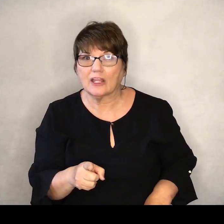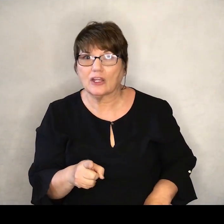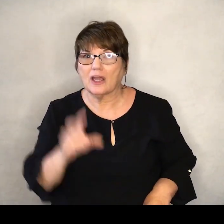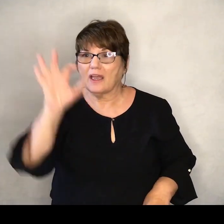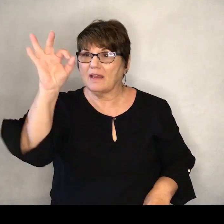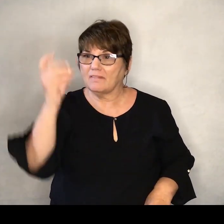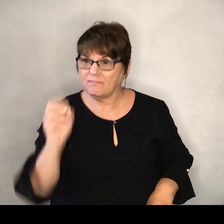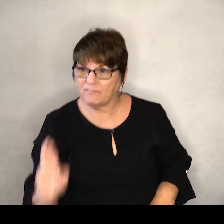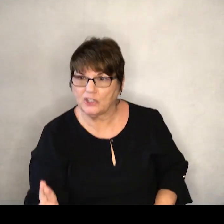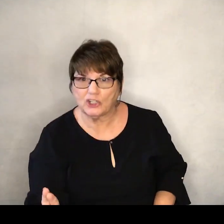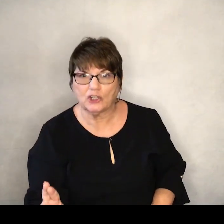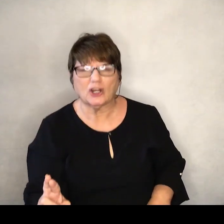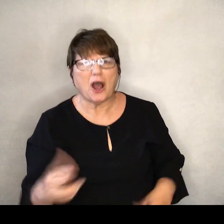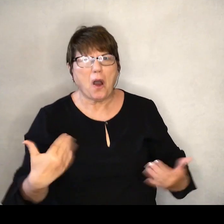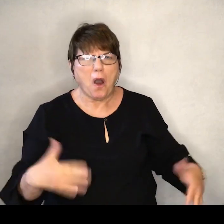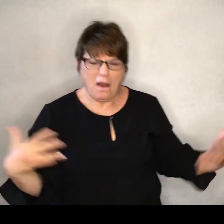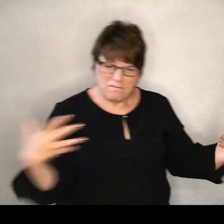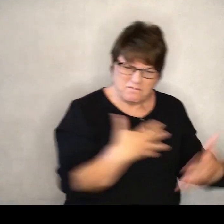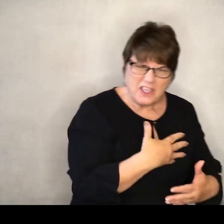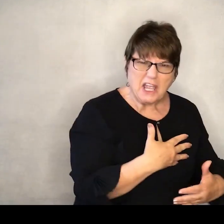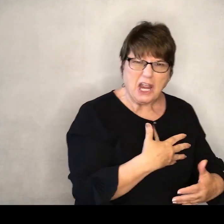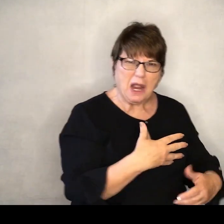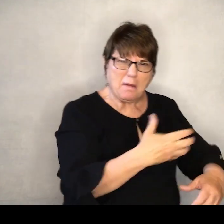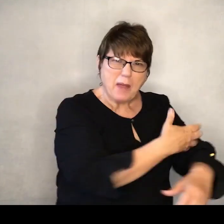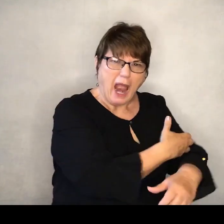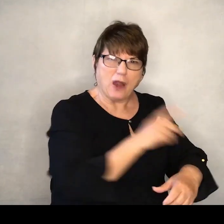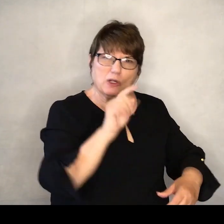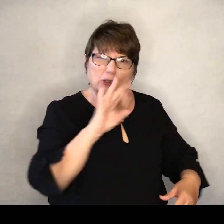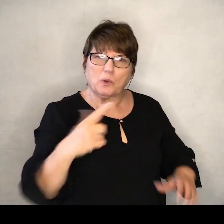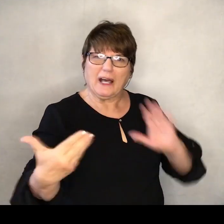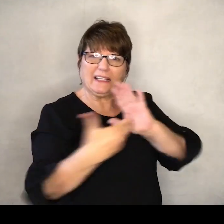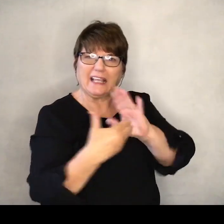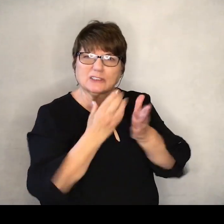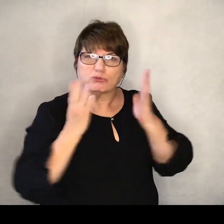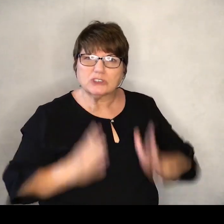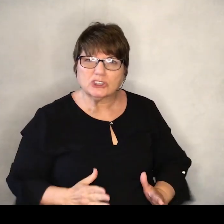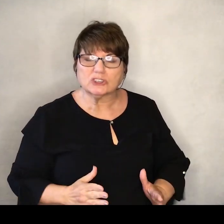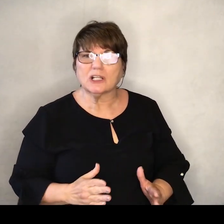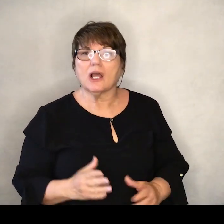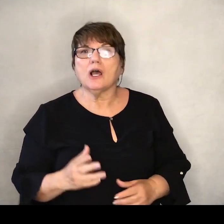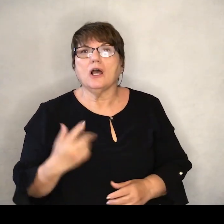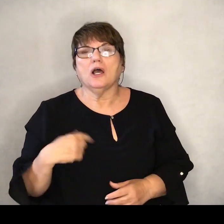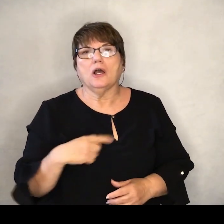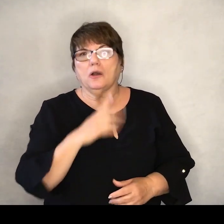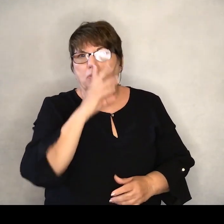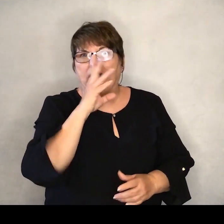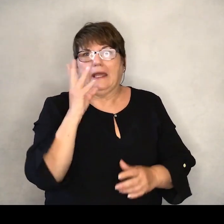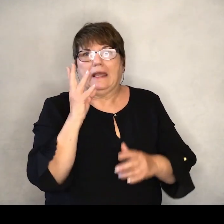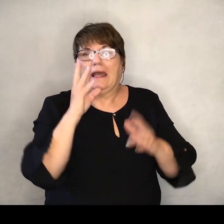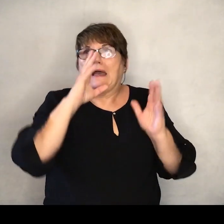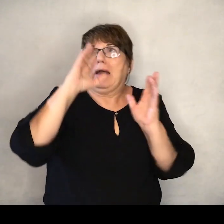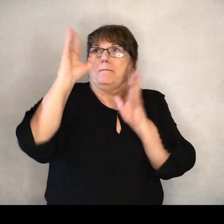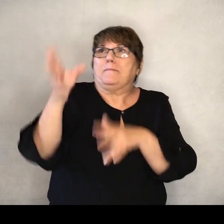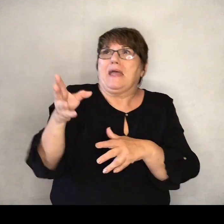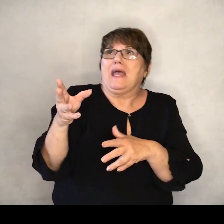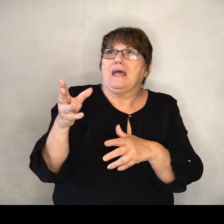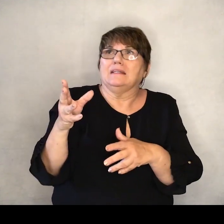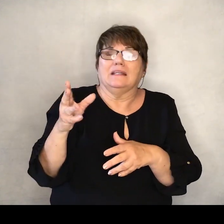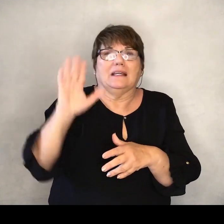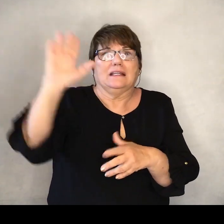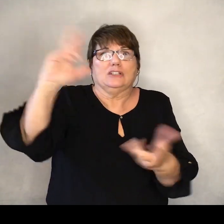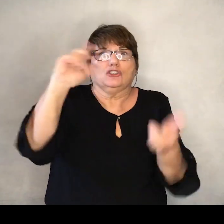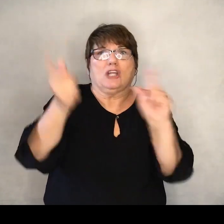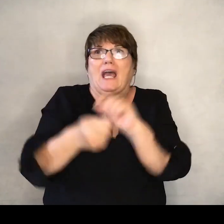enemy's most powerful tool against us. Because it gets us to abandon the changes God puts before us.